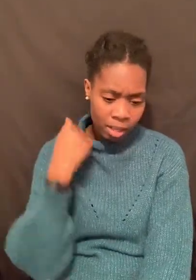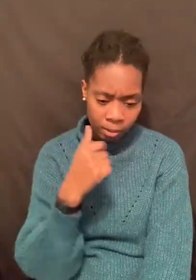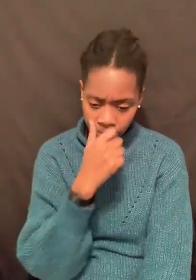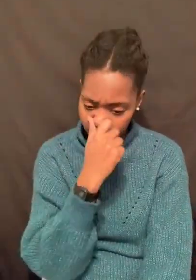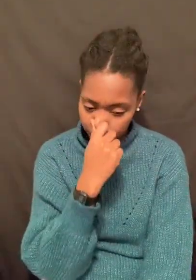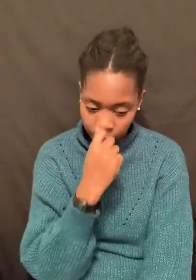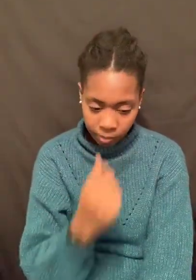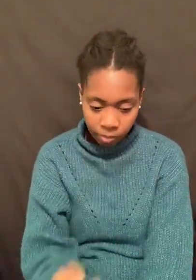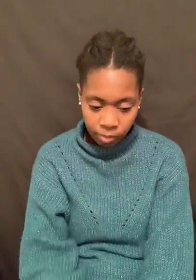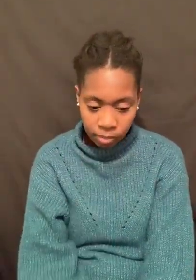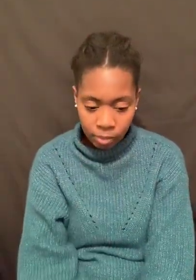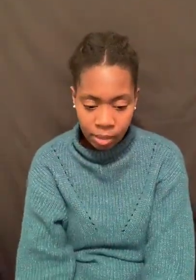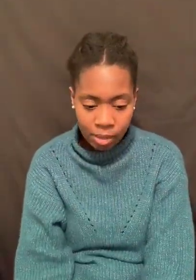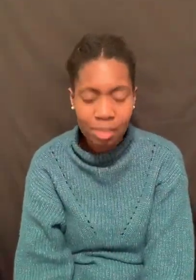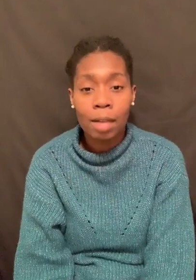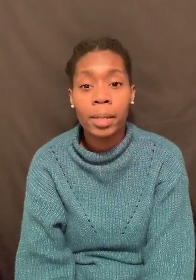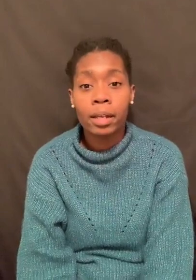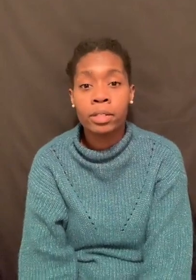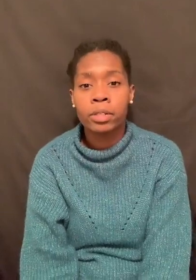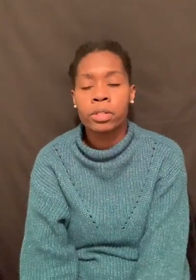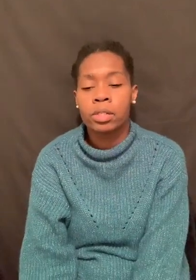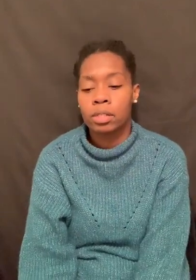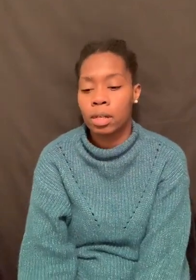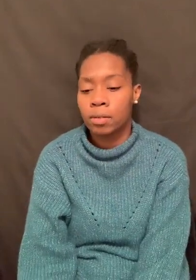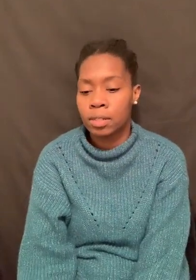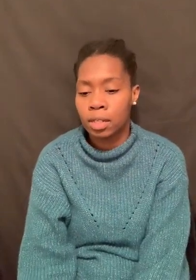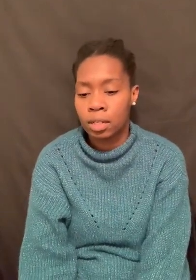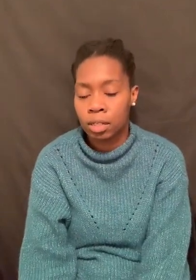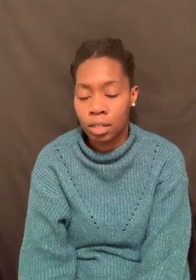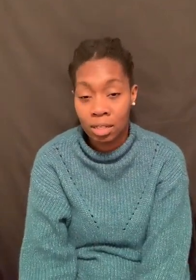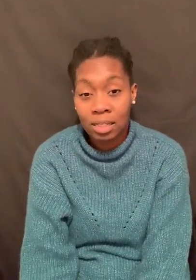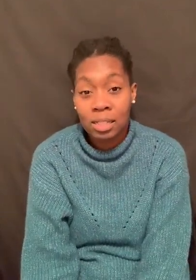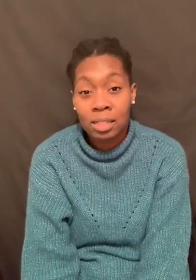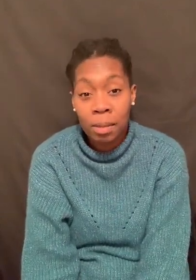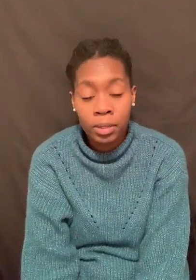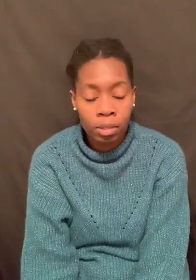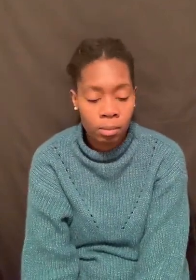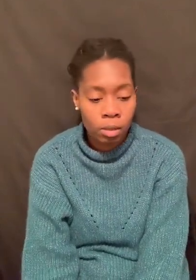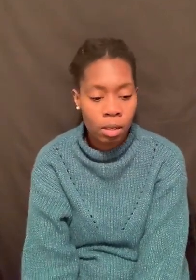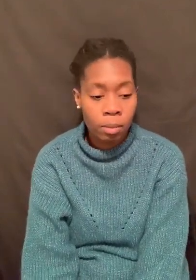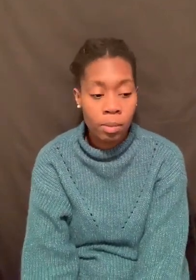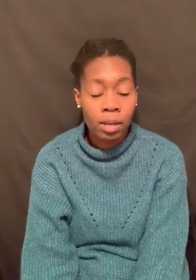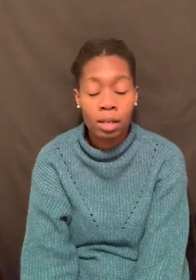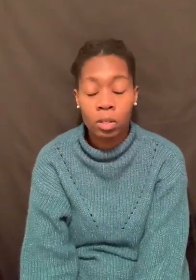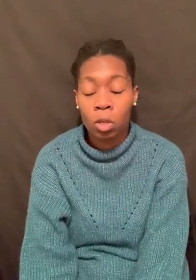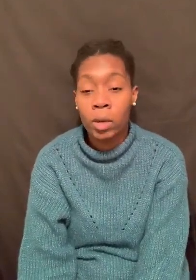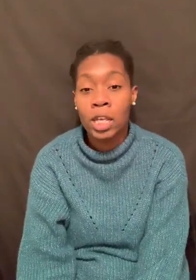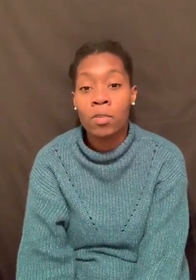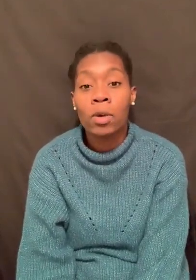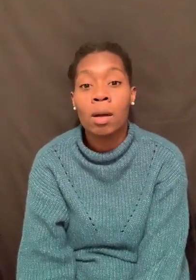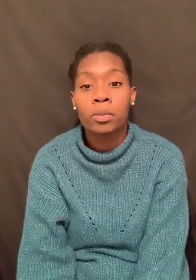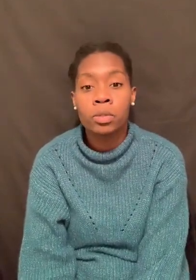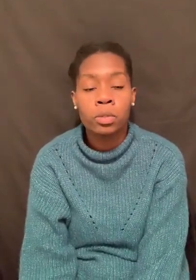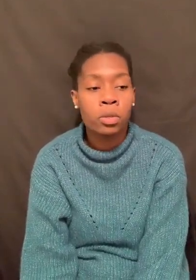said, stop making excuses of sin, because that's deception. Remember, the Lord gave you up to